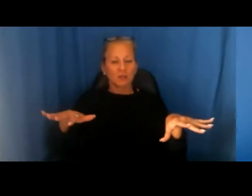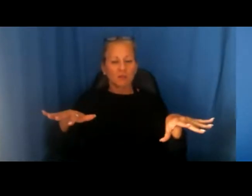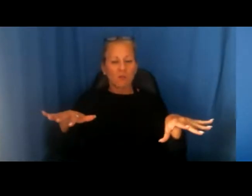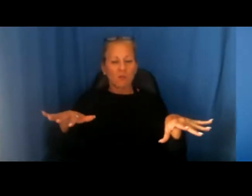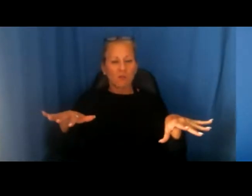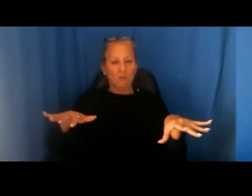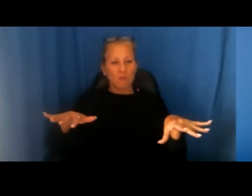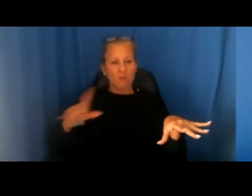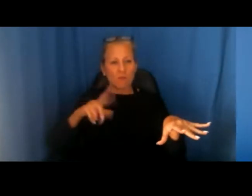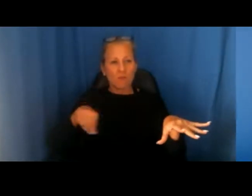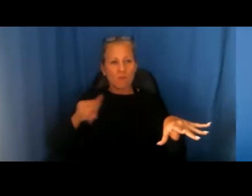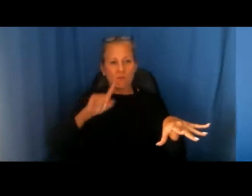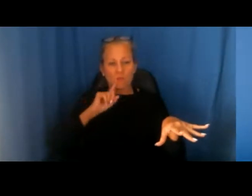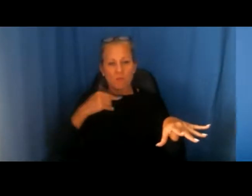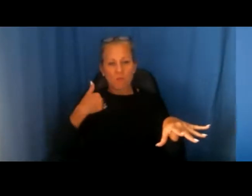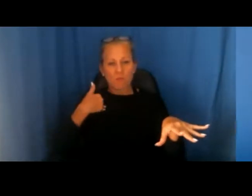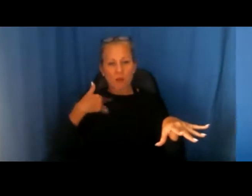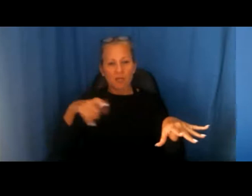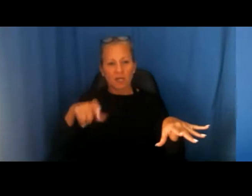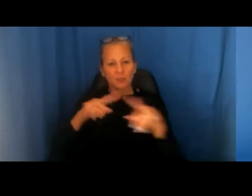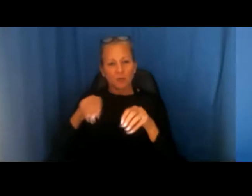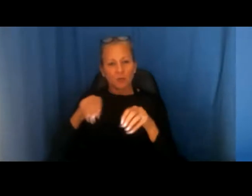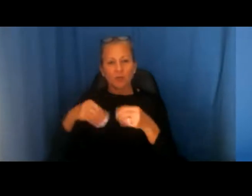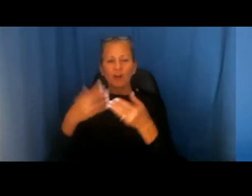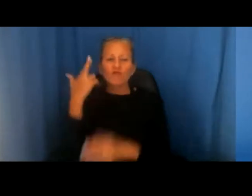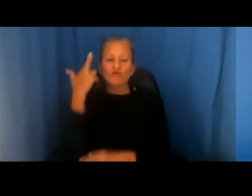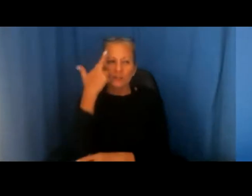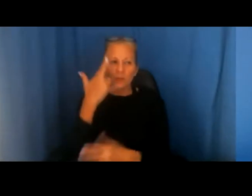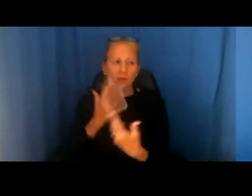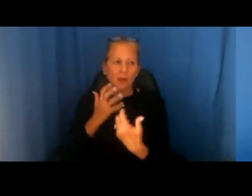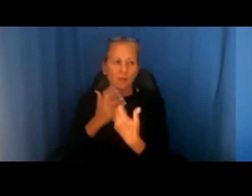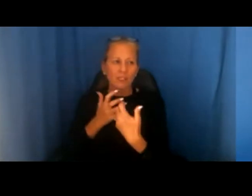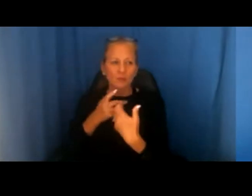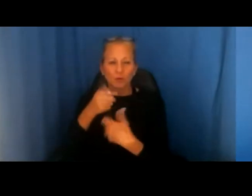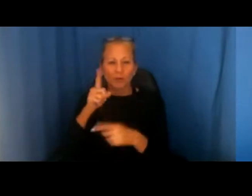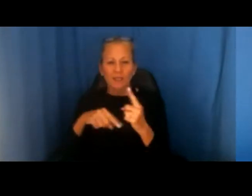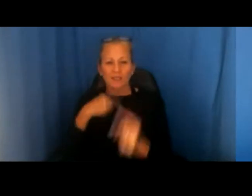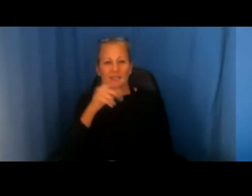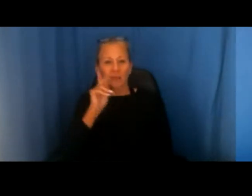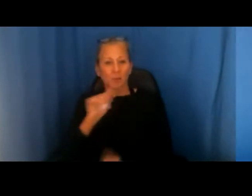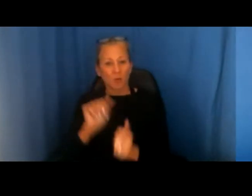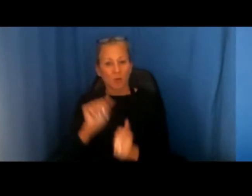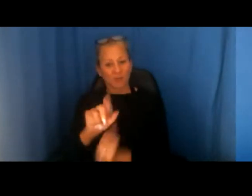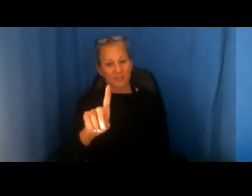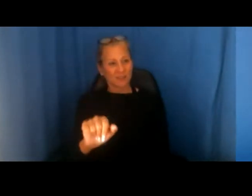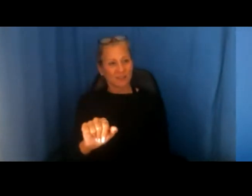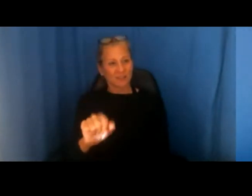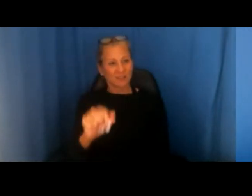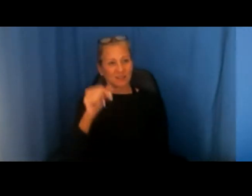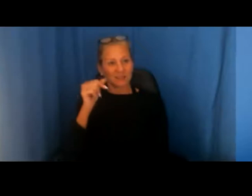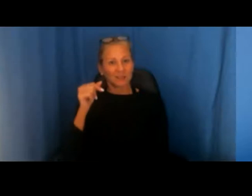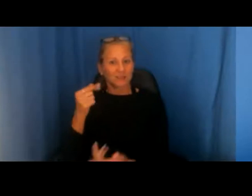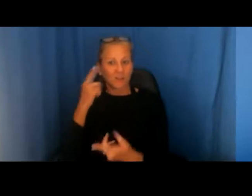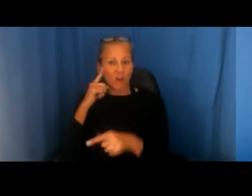There is the need to provide a reasonable accommodation. You can't tell people with disabilities for an extended